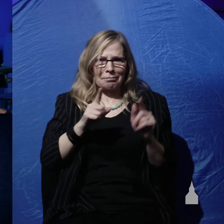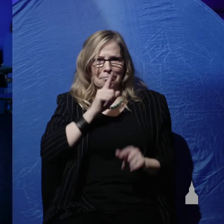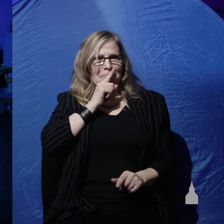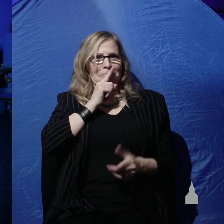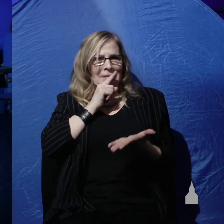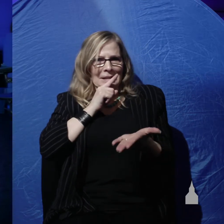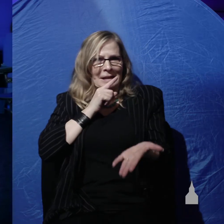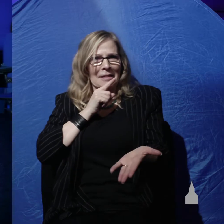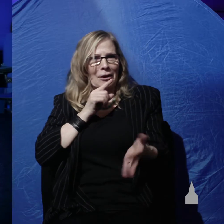that.